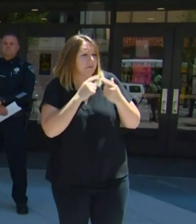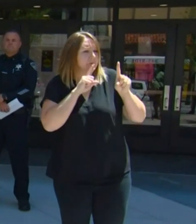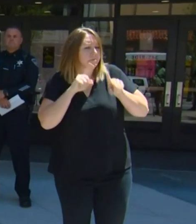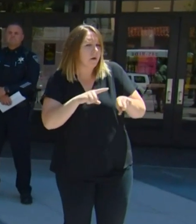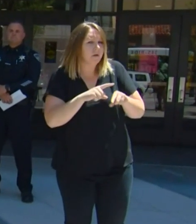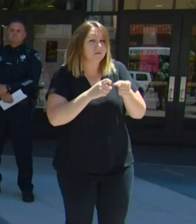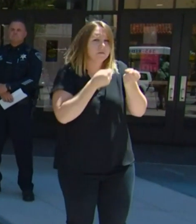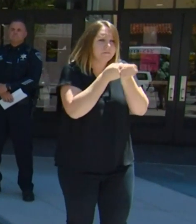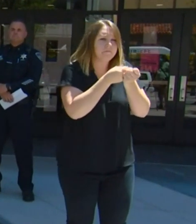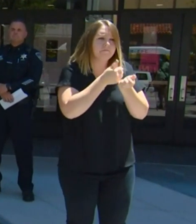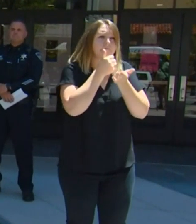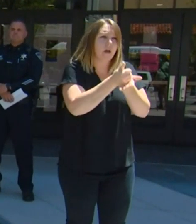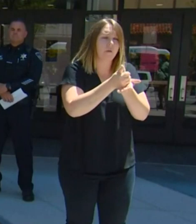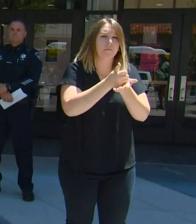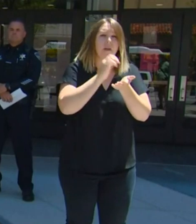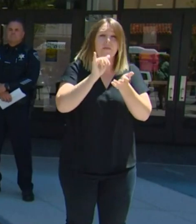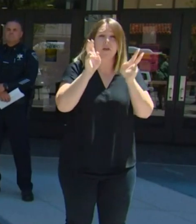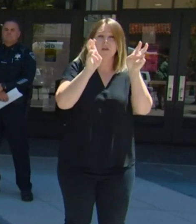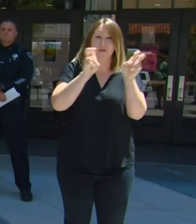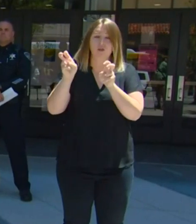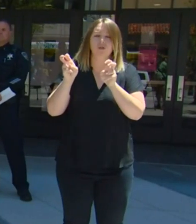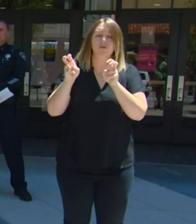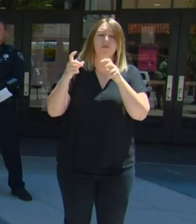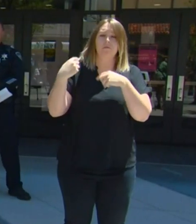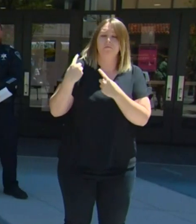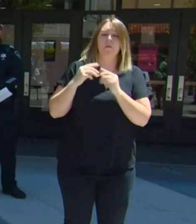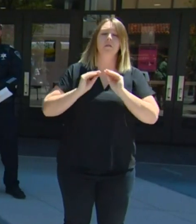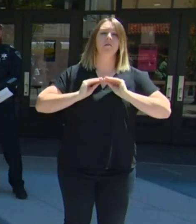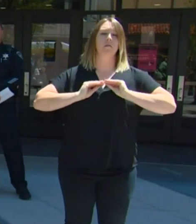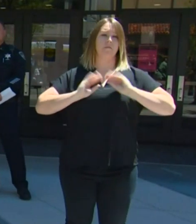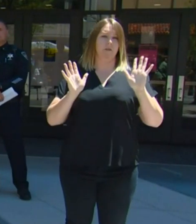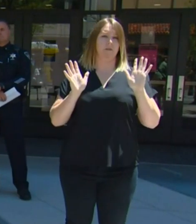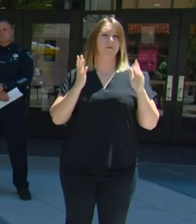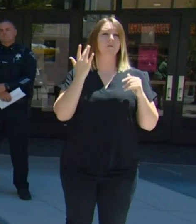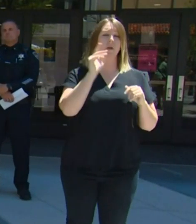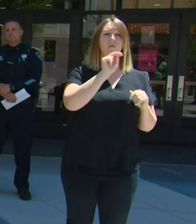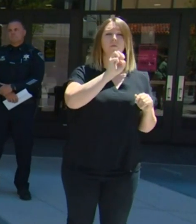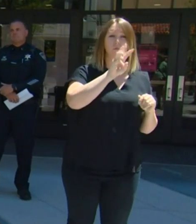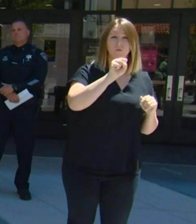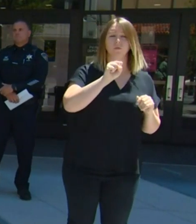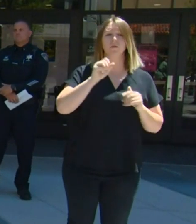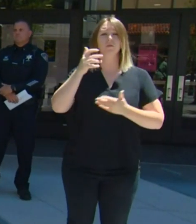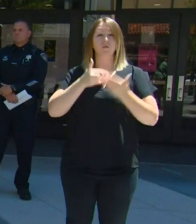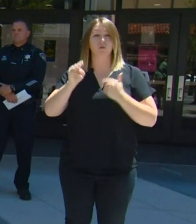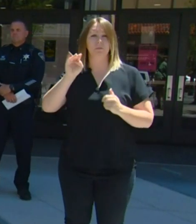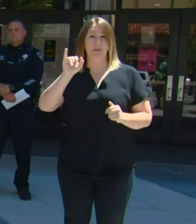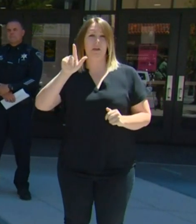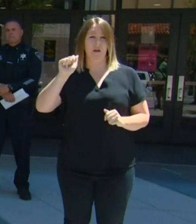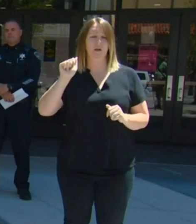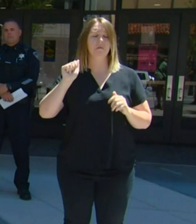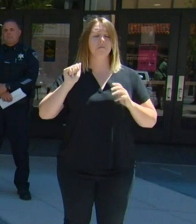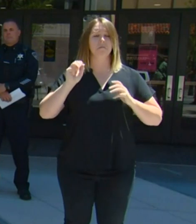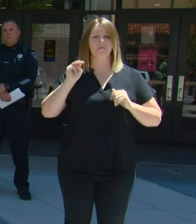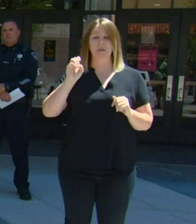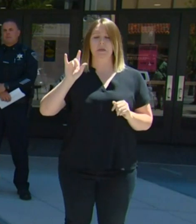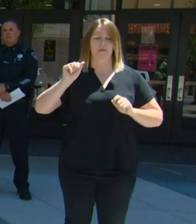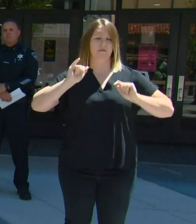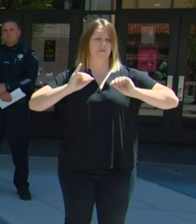so evident because of the news and because of social media. And if